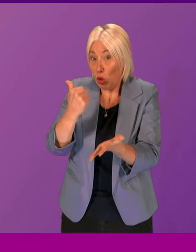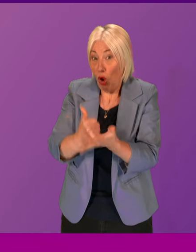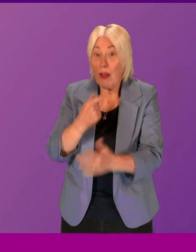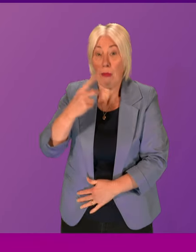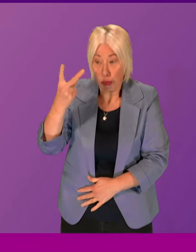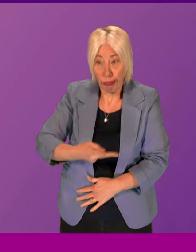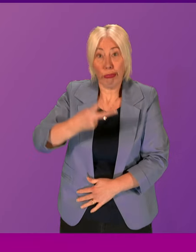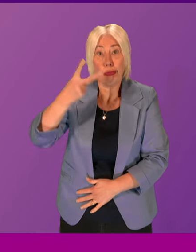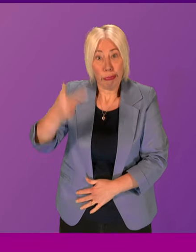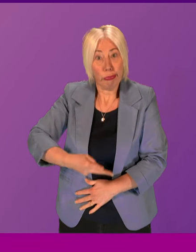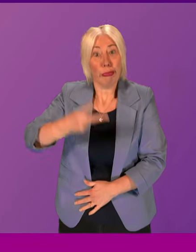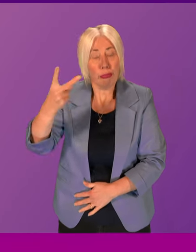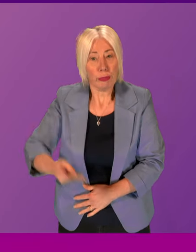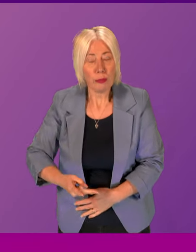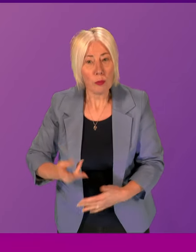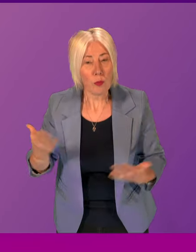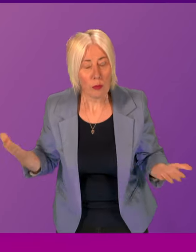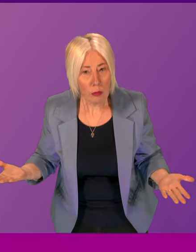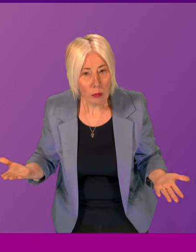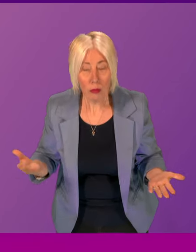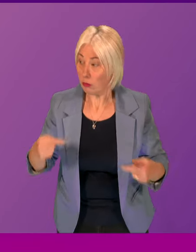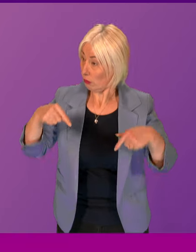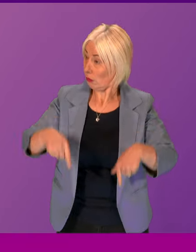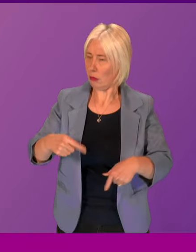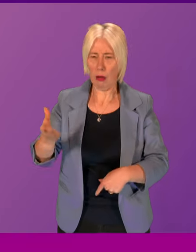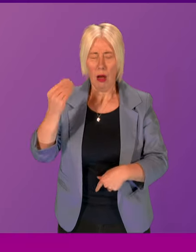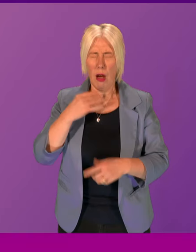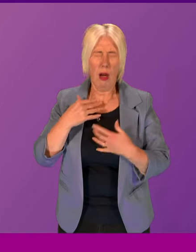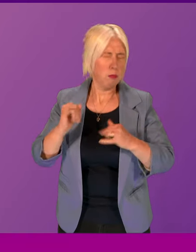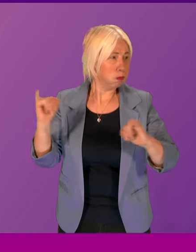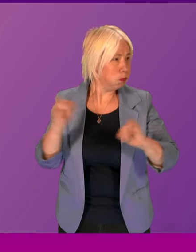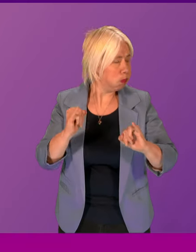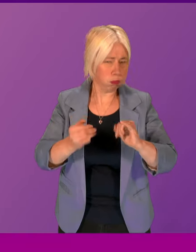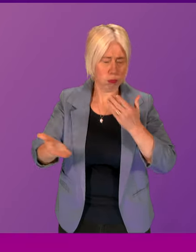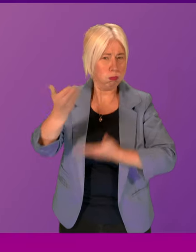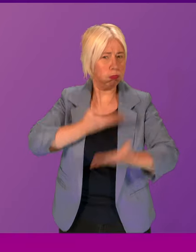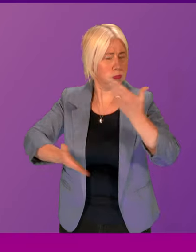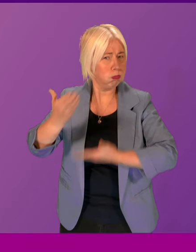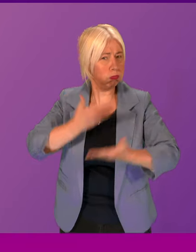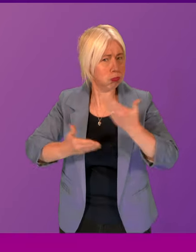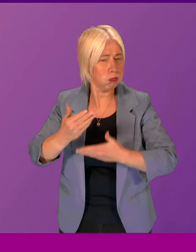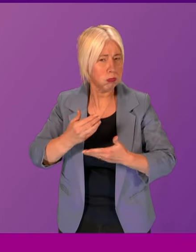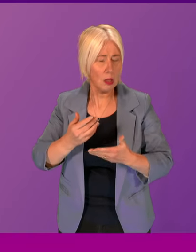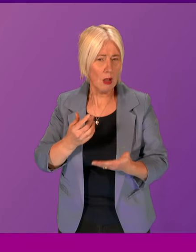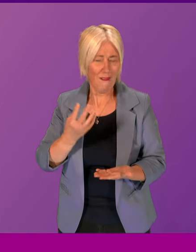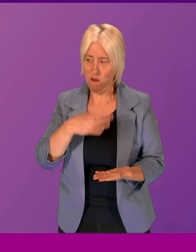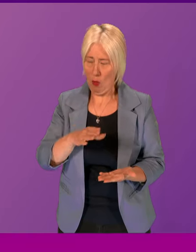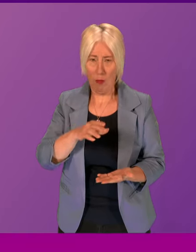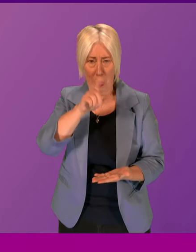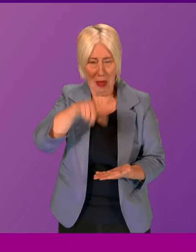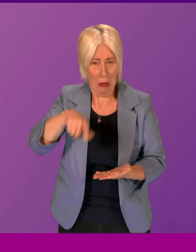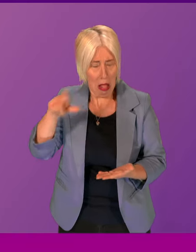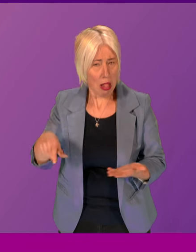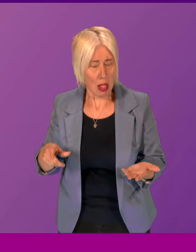time and time again. And I have to say, hearing the harrowing testimonies, including, of course, the one from Judith that